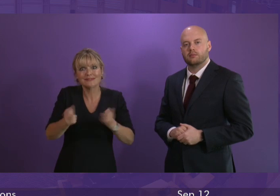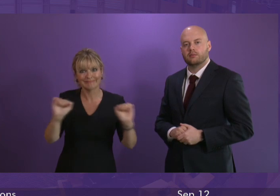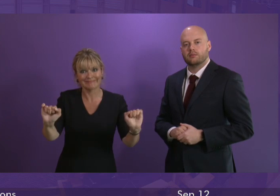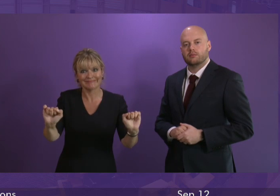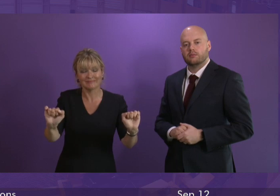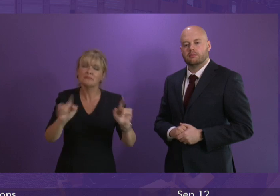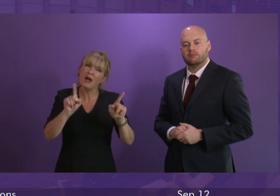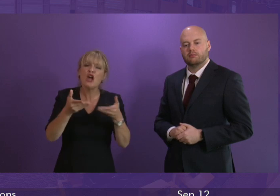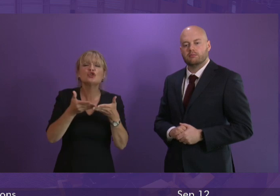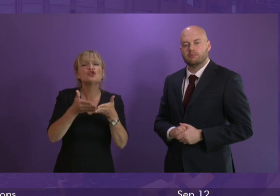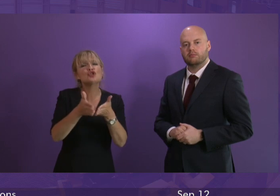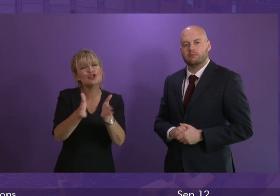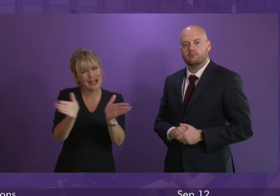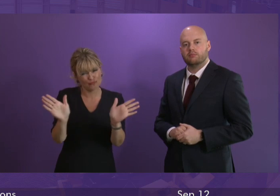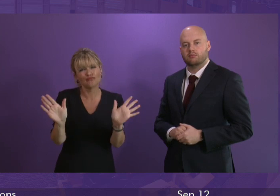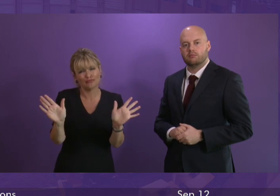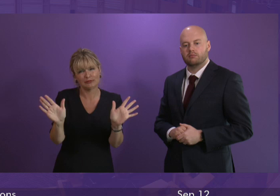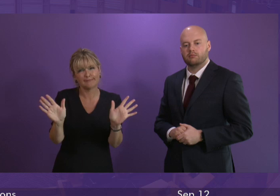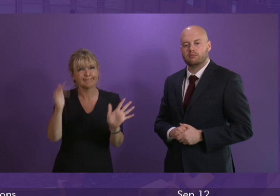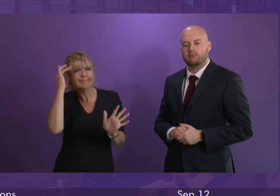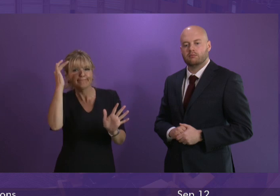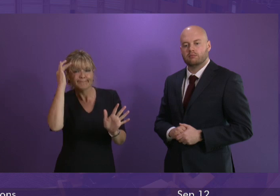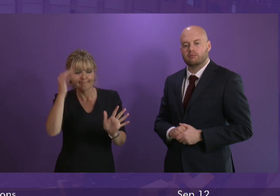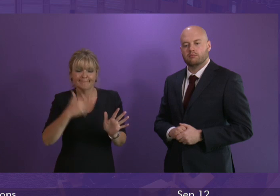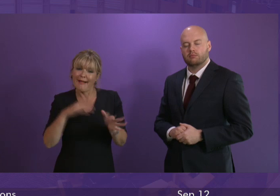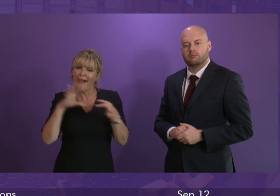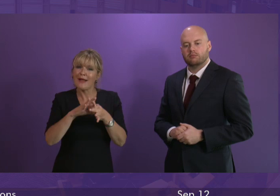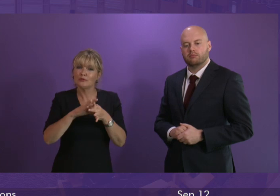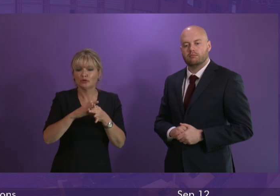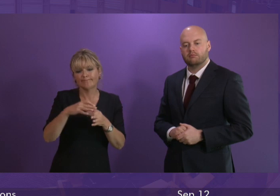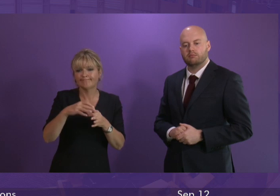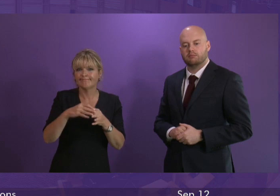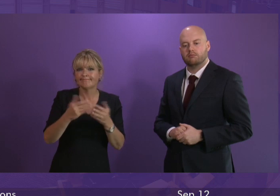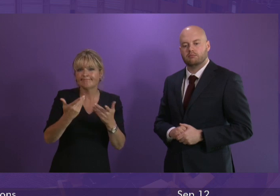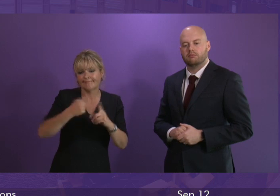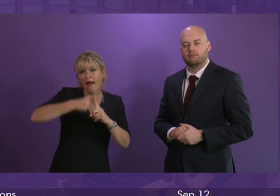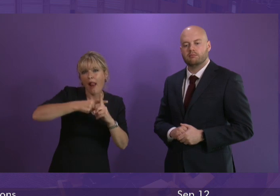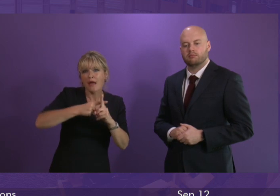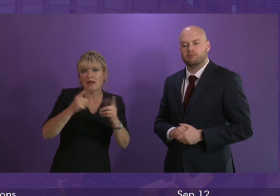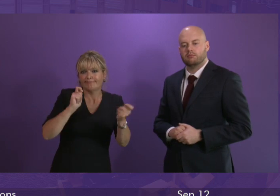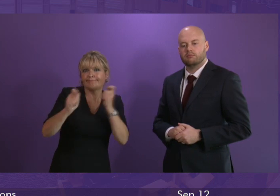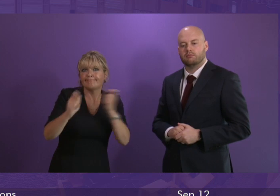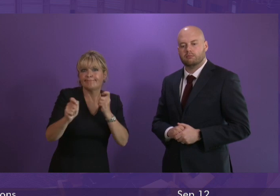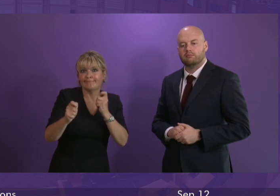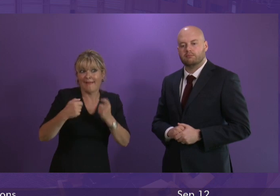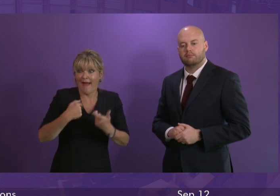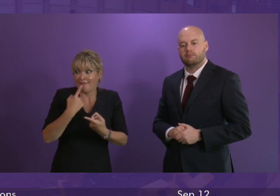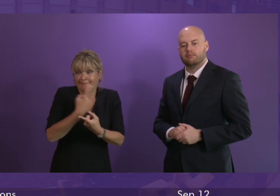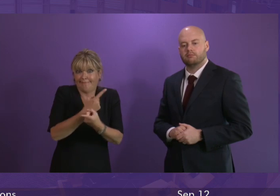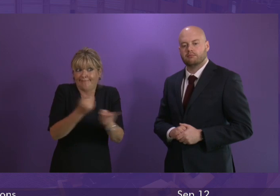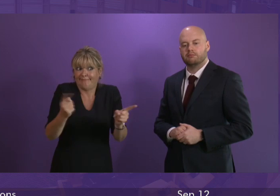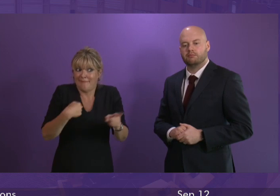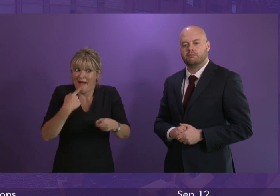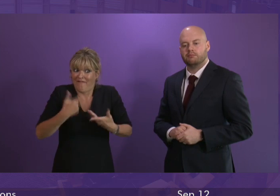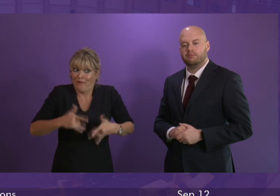but generally speaking in relation to the climate strikers I've made very clear in the past my views I think they are views that accord very closely to